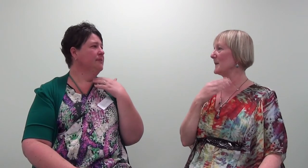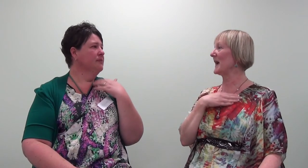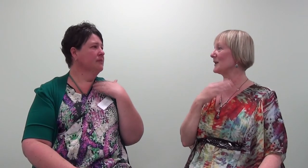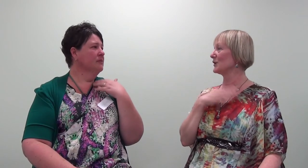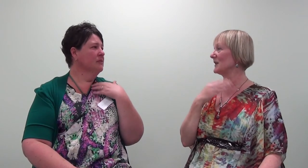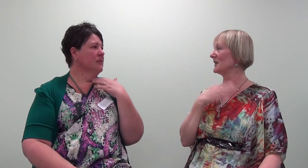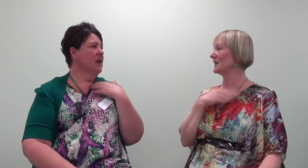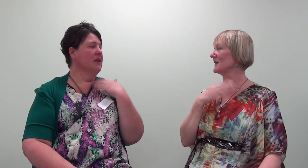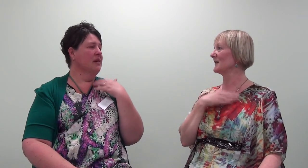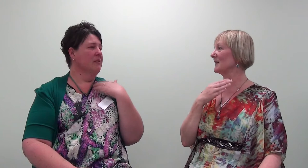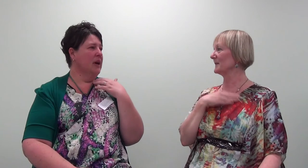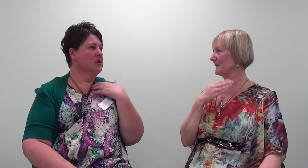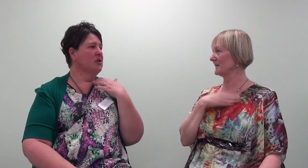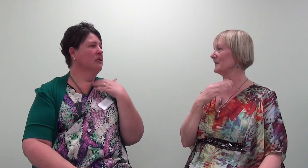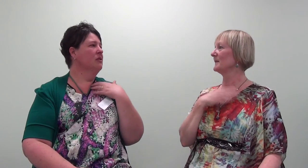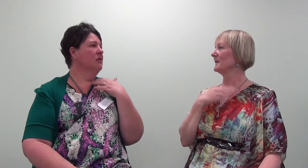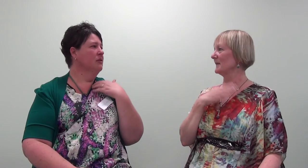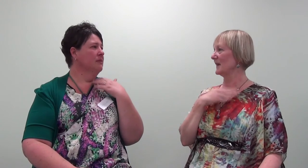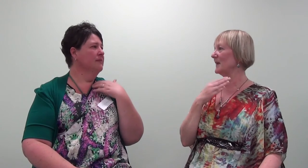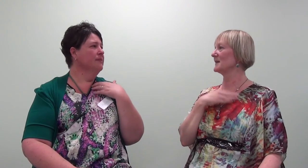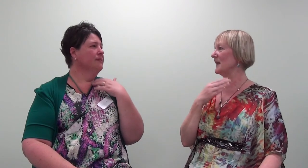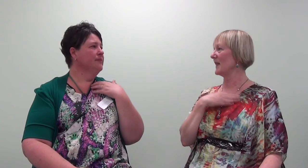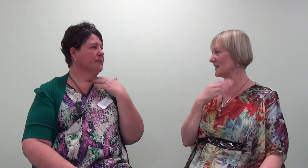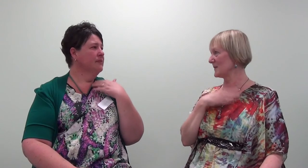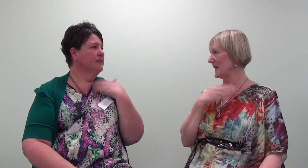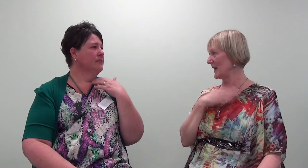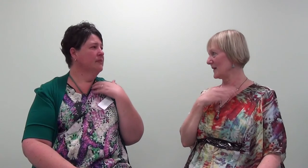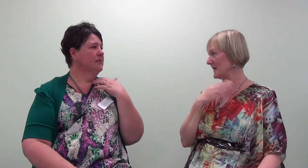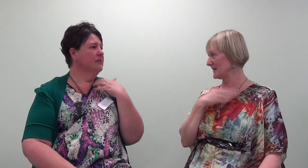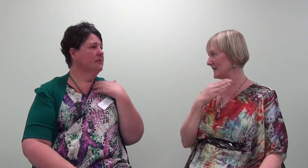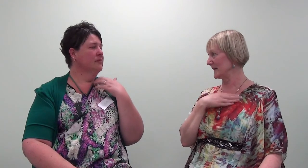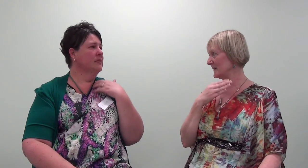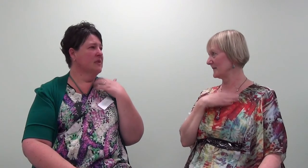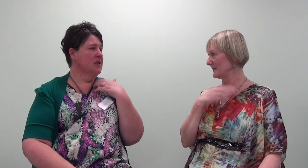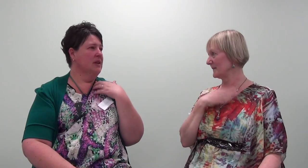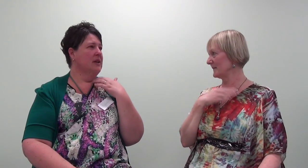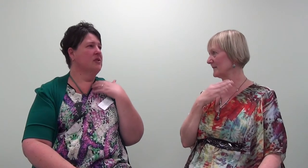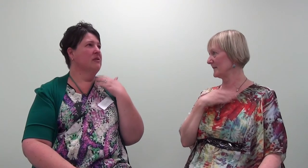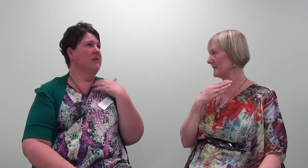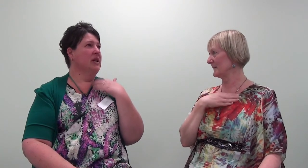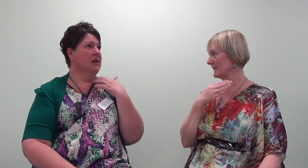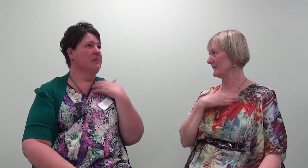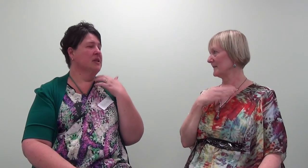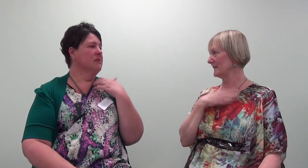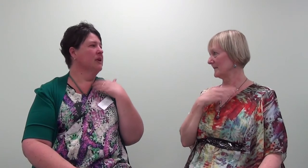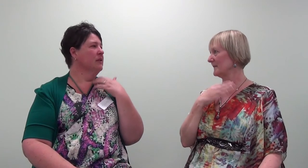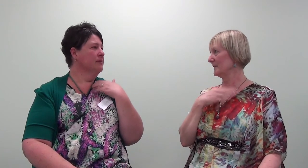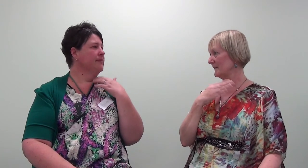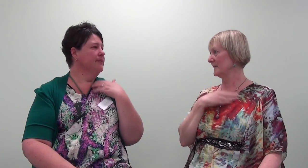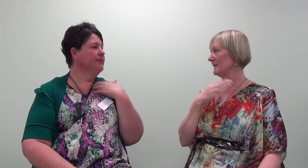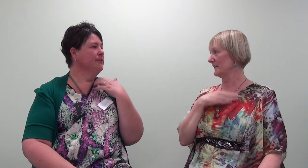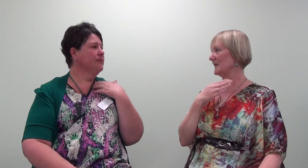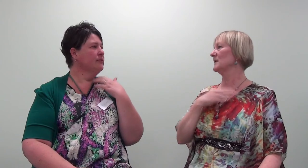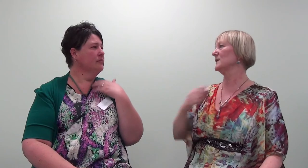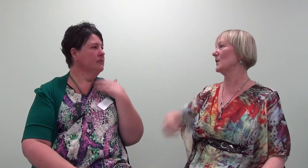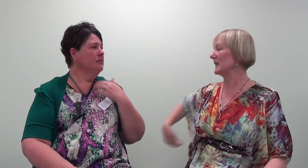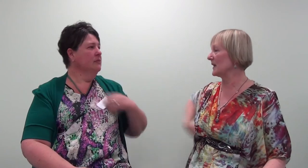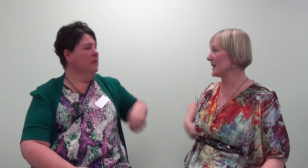compassion. And the compassion. And send that to my neck and my stomach. And send that to my neck and my stomach. Dissolving the